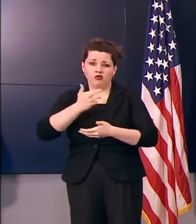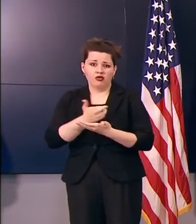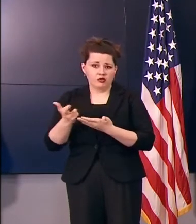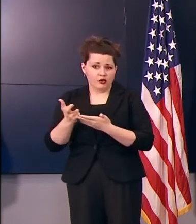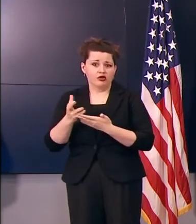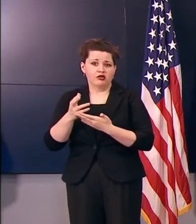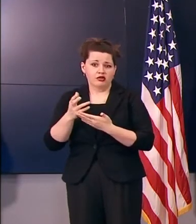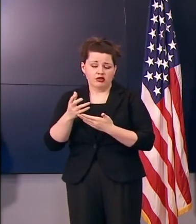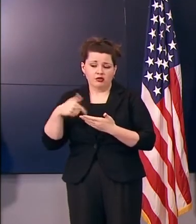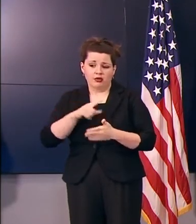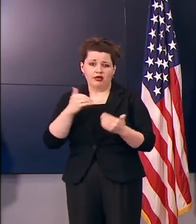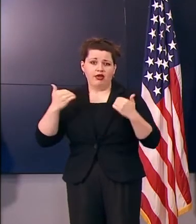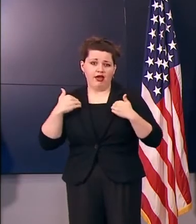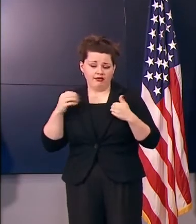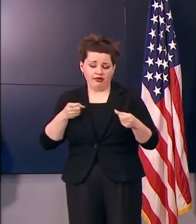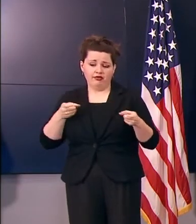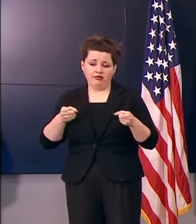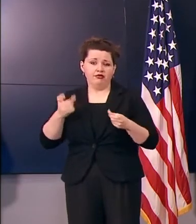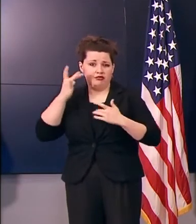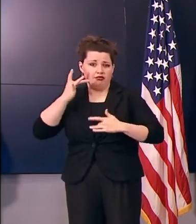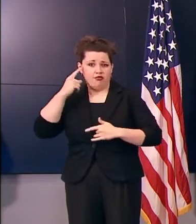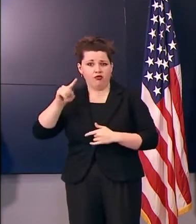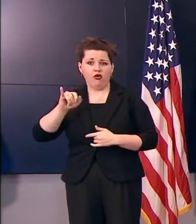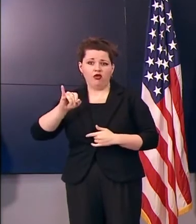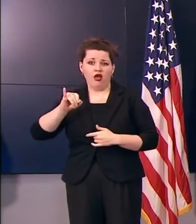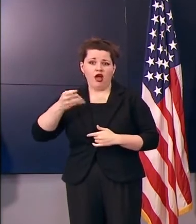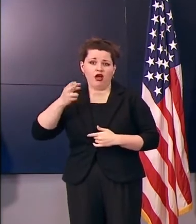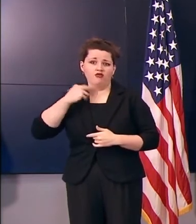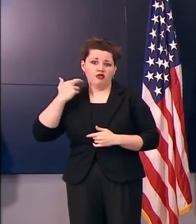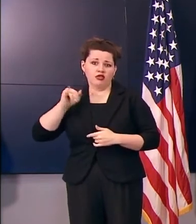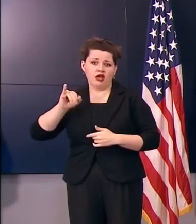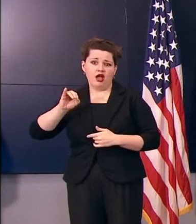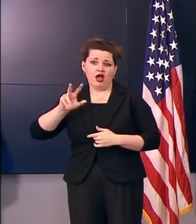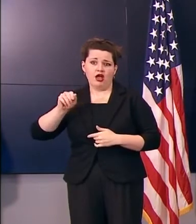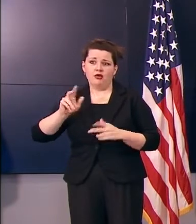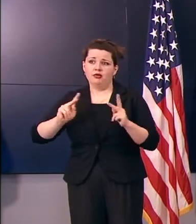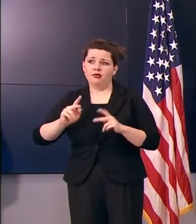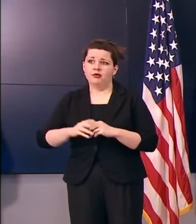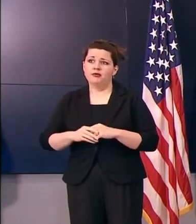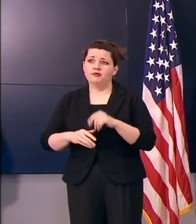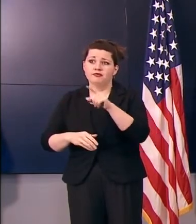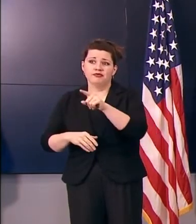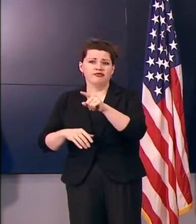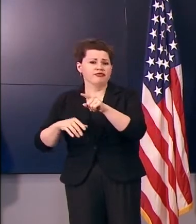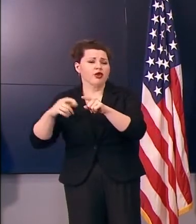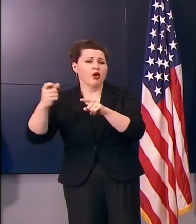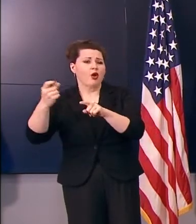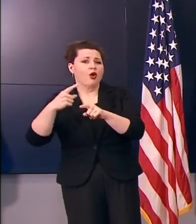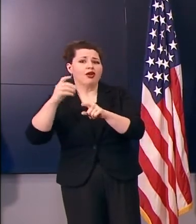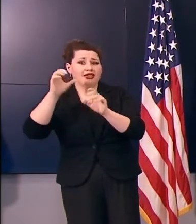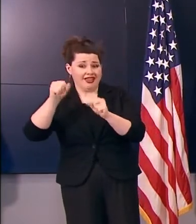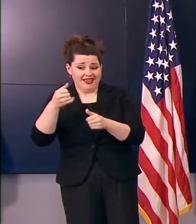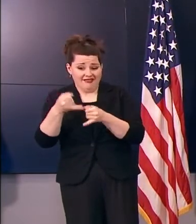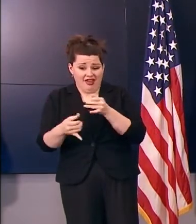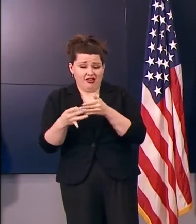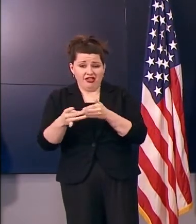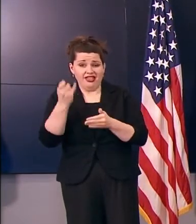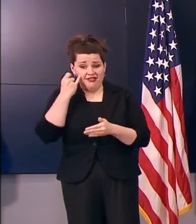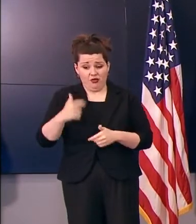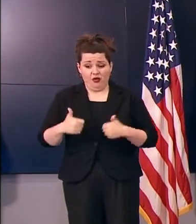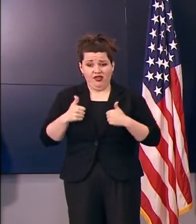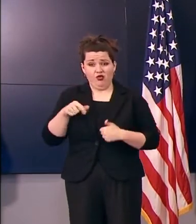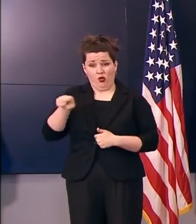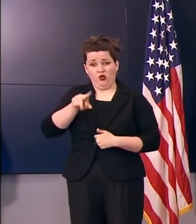manage illness for our Iowans who are at higher risk. So will you, can you give them some kind of final guidance here, if you live in these